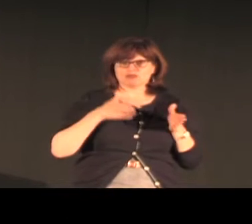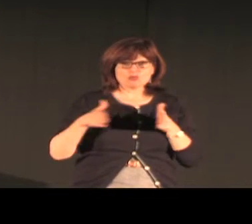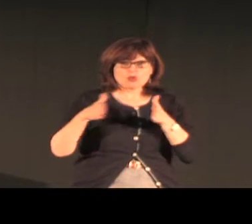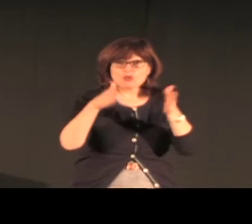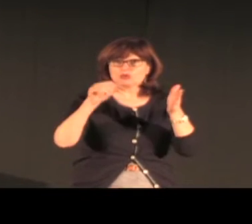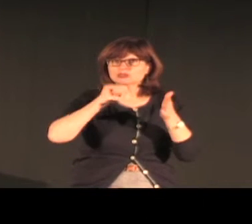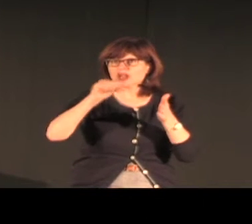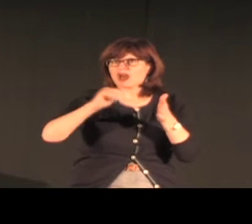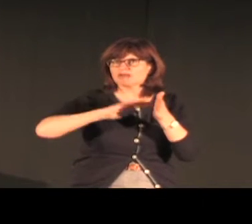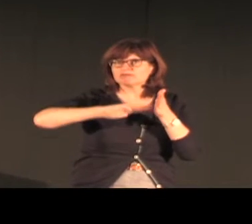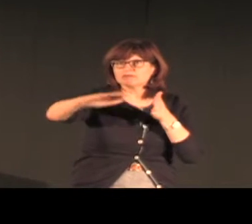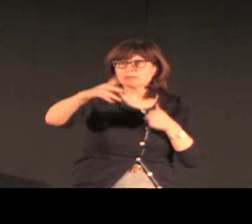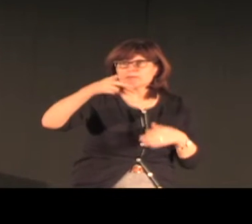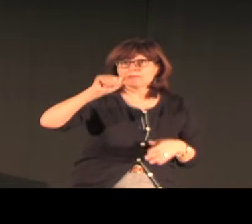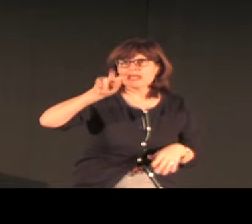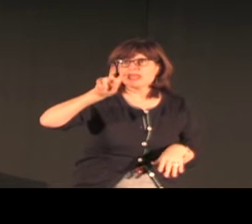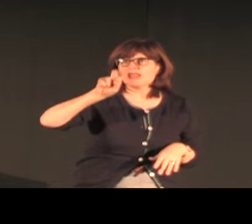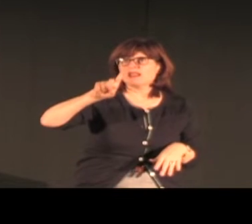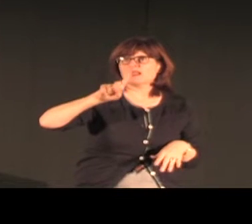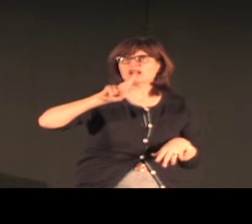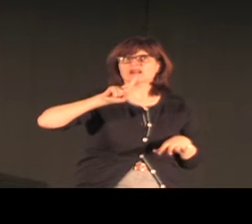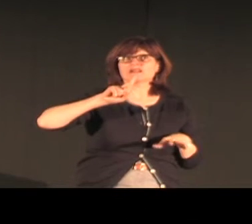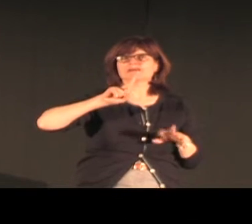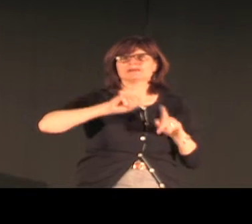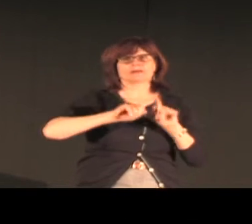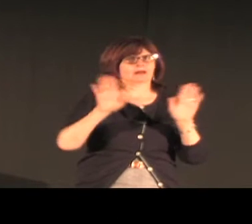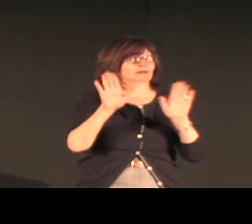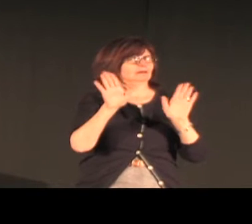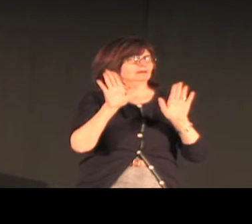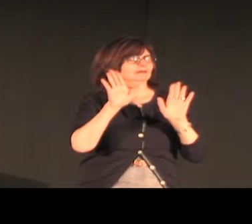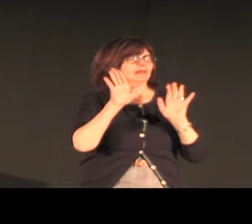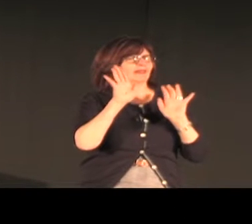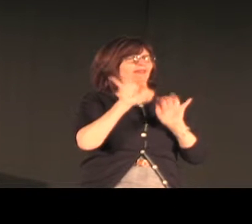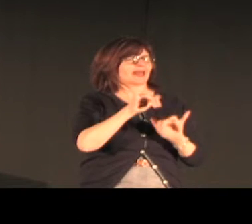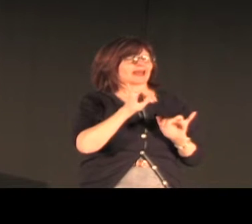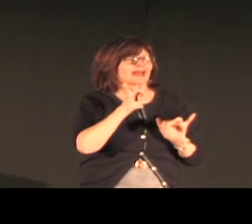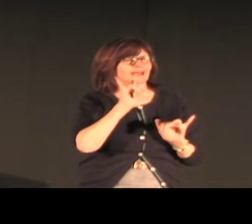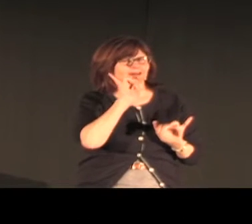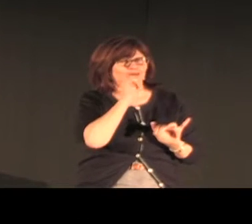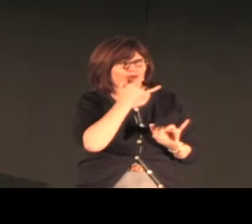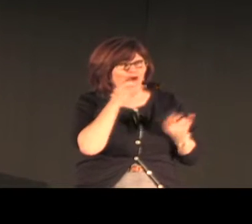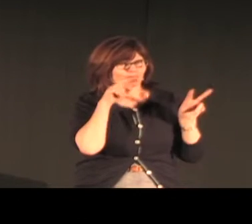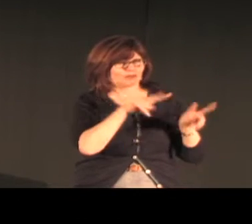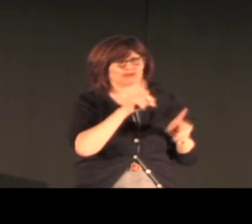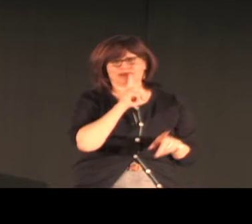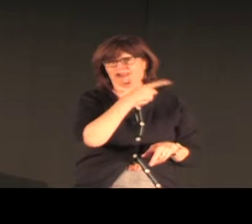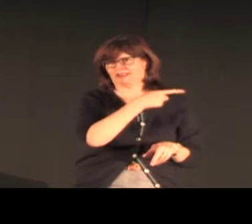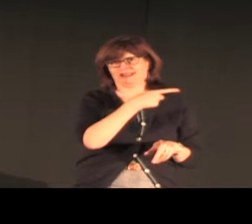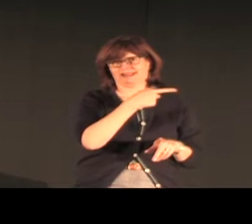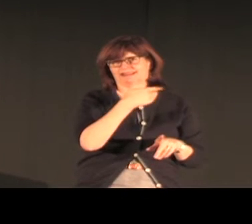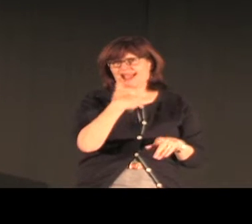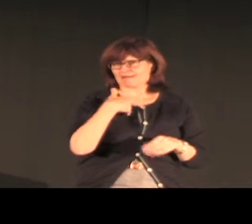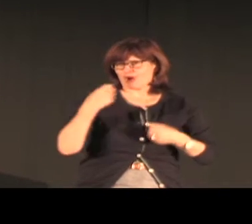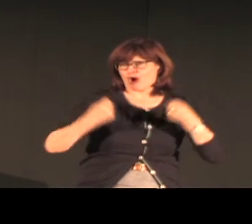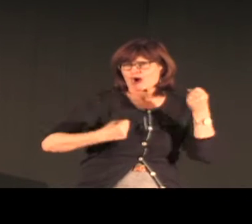People have, you might think this is a primitive area, that the roads are not paved and so forth. But I don't want you to get the wrong idea.